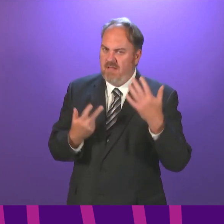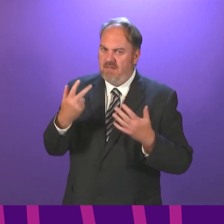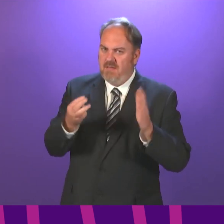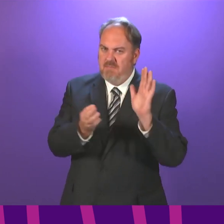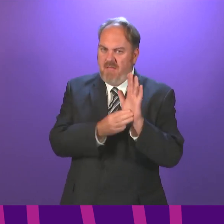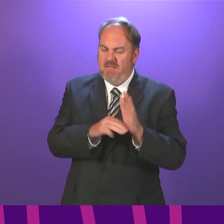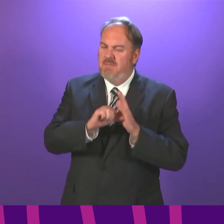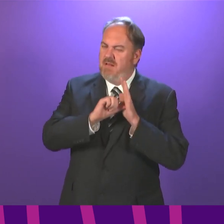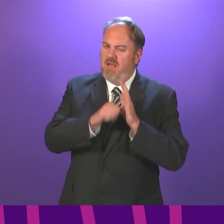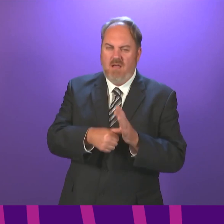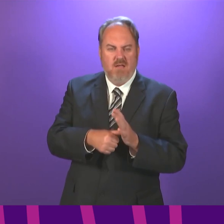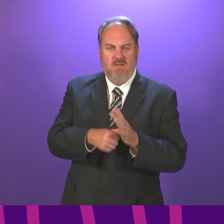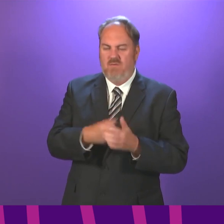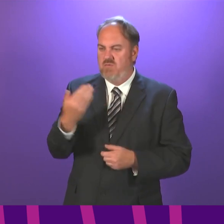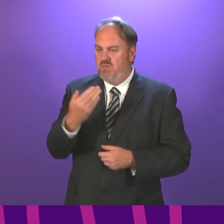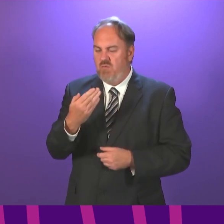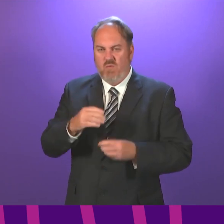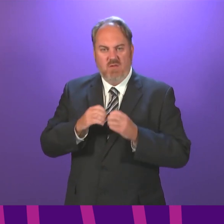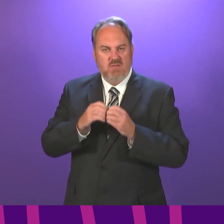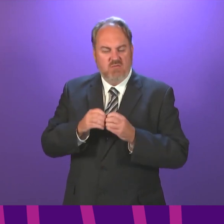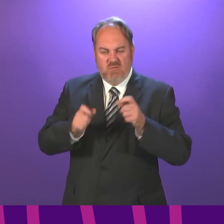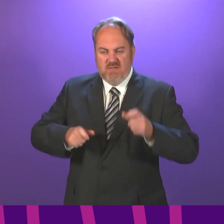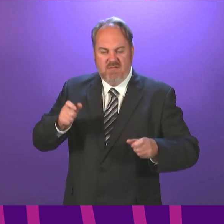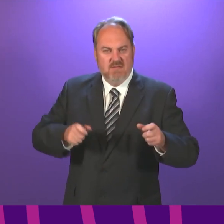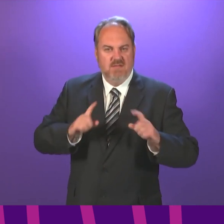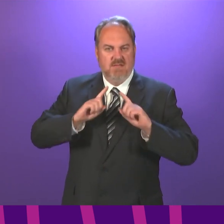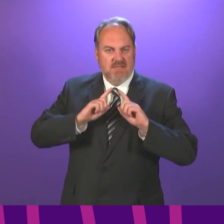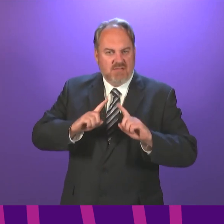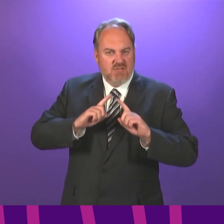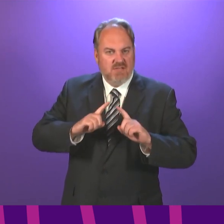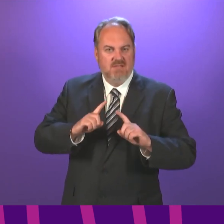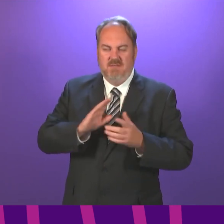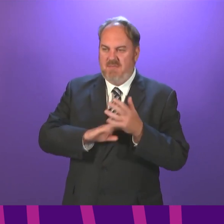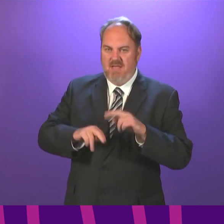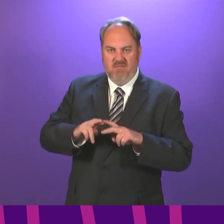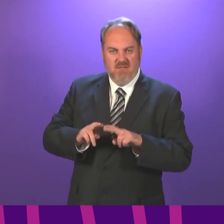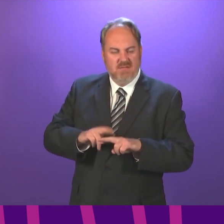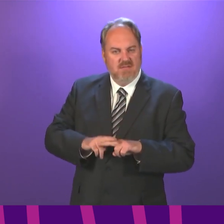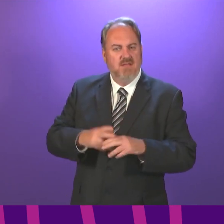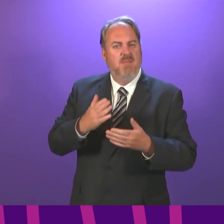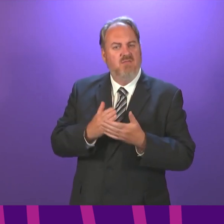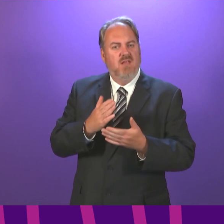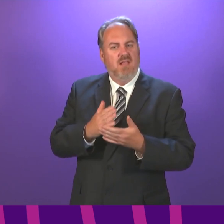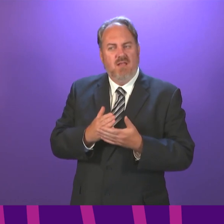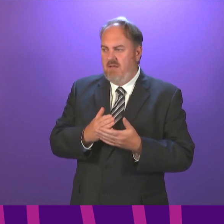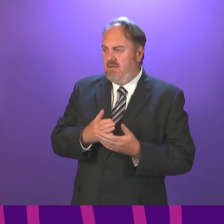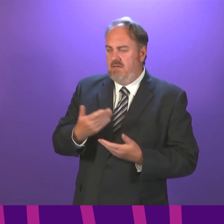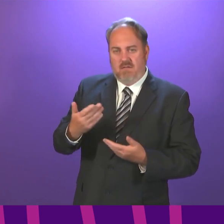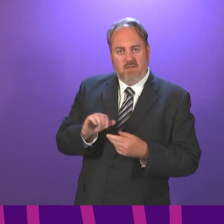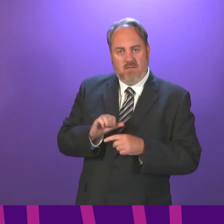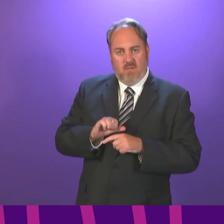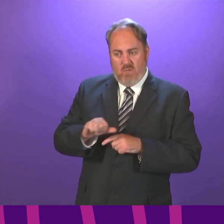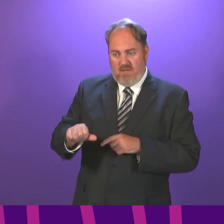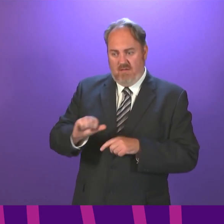school pupils, staff and parents. Can she, therefore, expand on her expectations for the return of school in the coming weeks after the initial